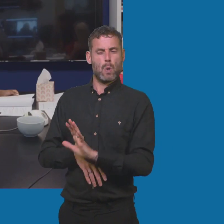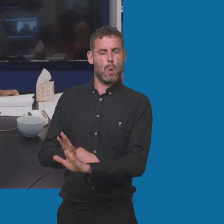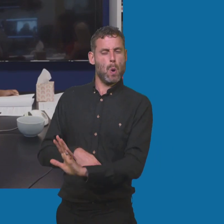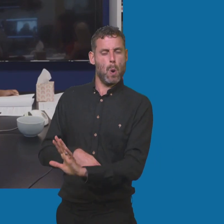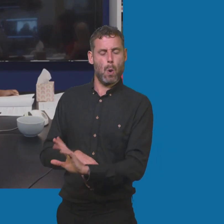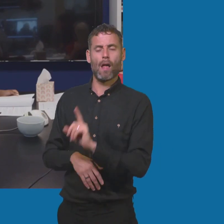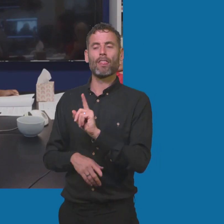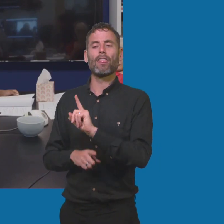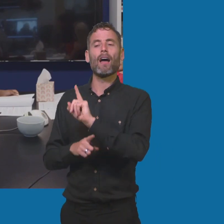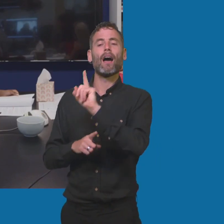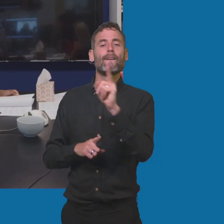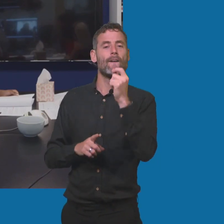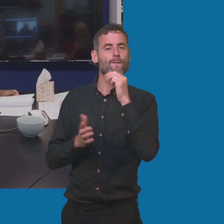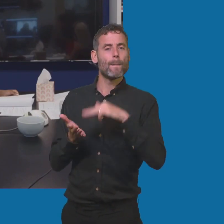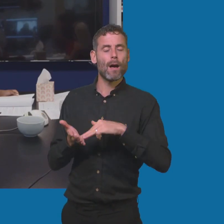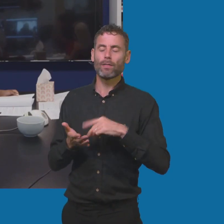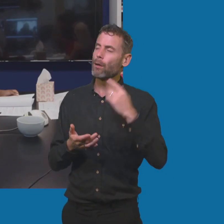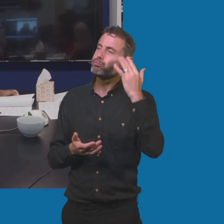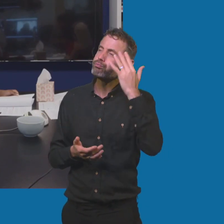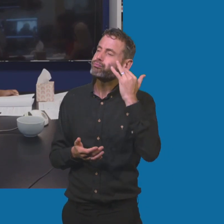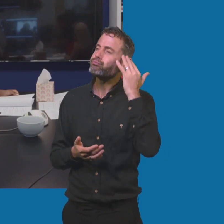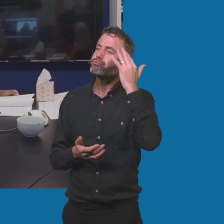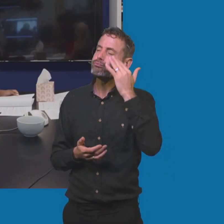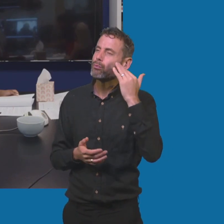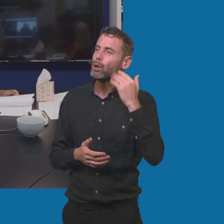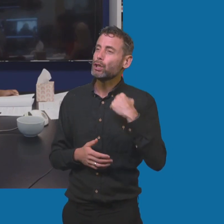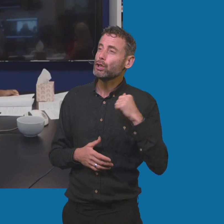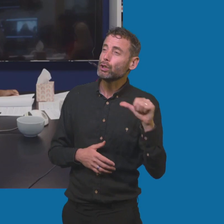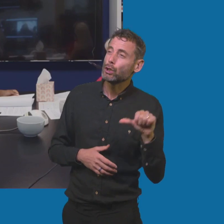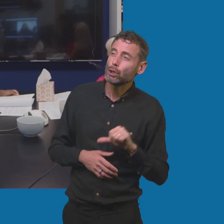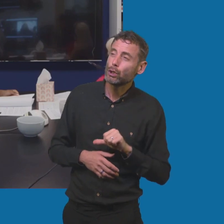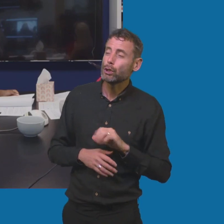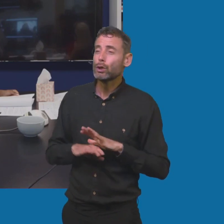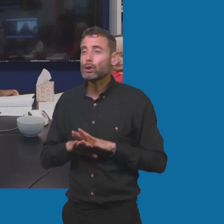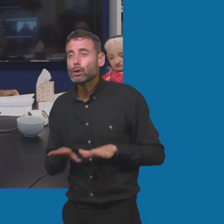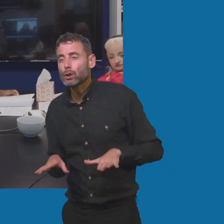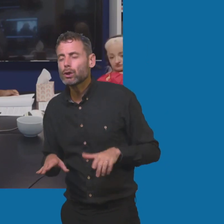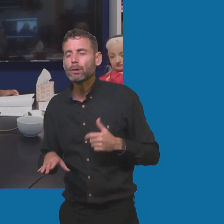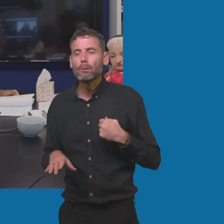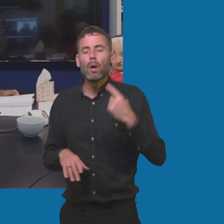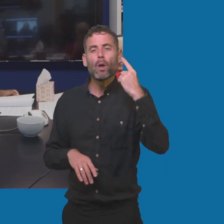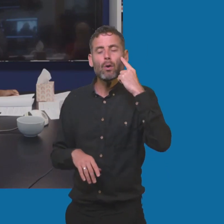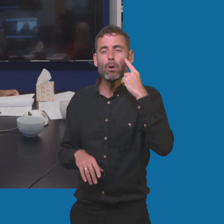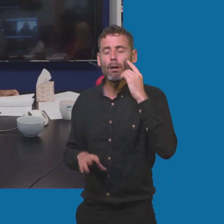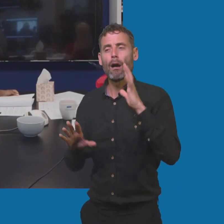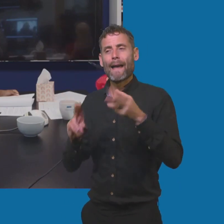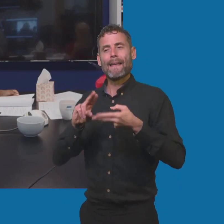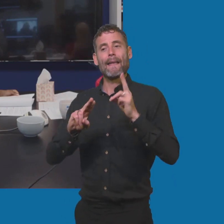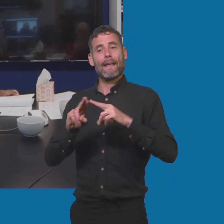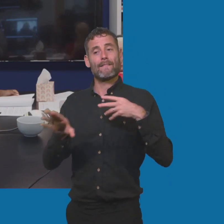later, I was thinking about it. And I was thinking, actually, if I think about the bigger picture, it's